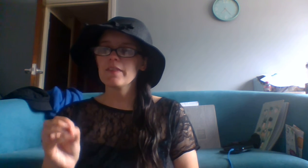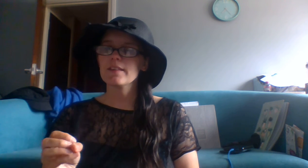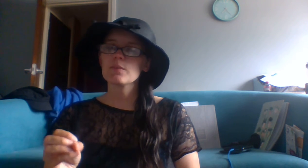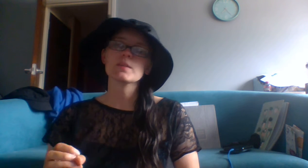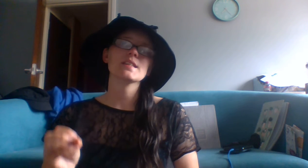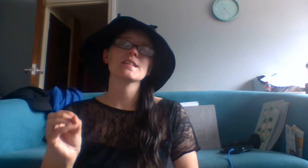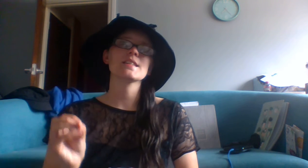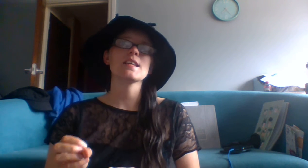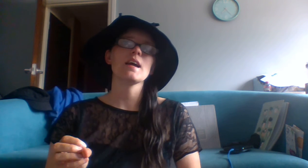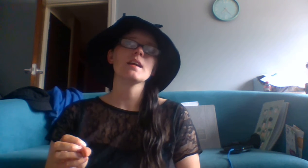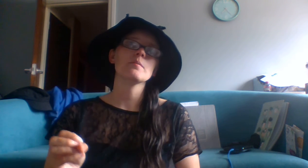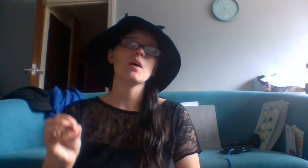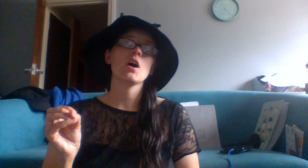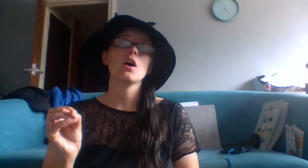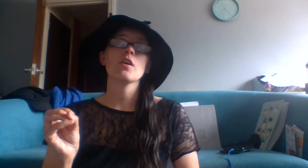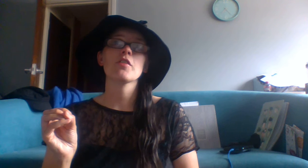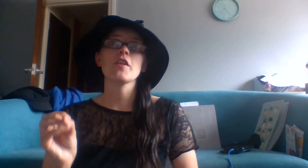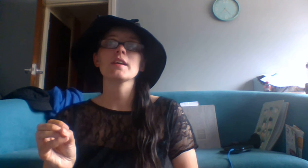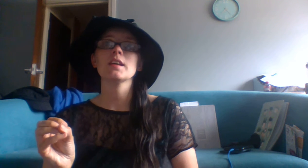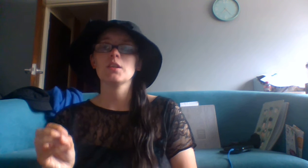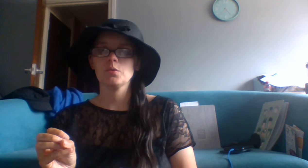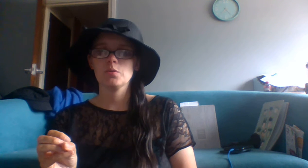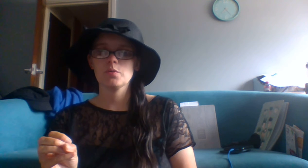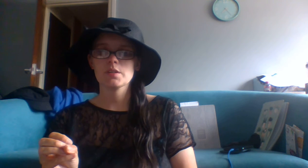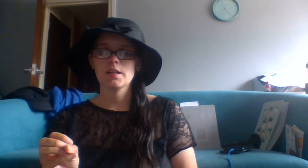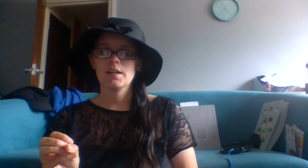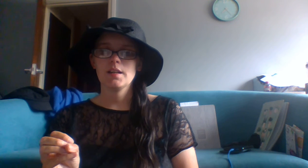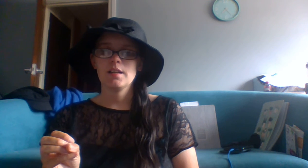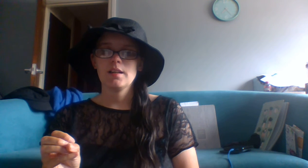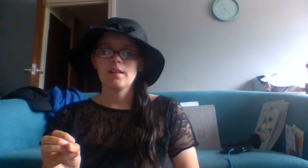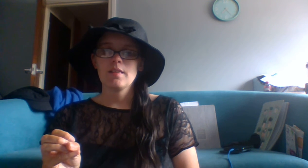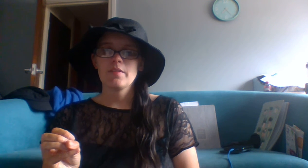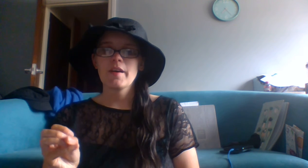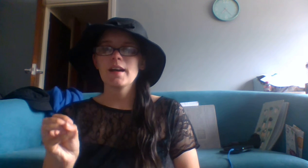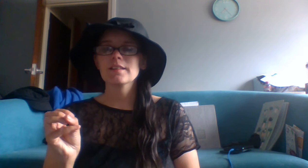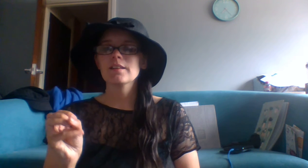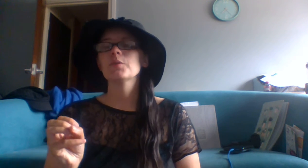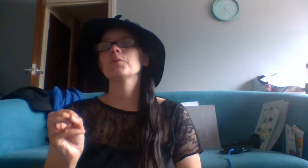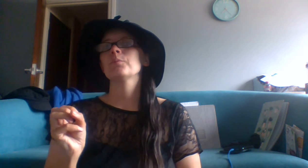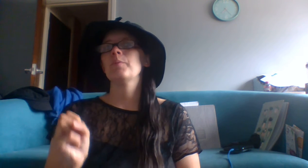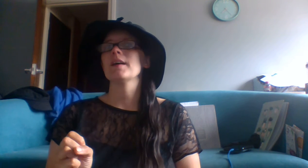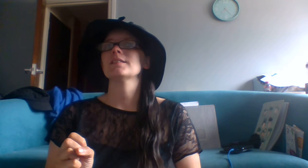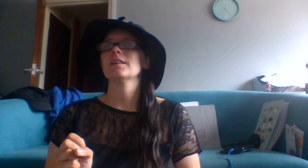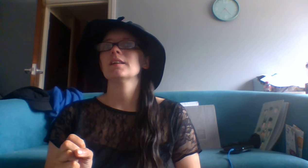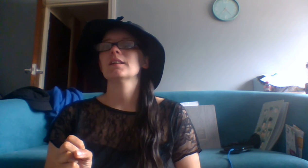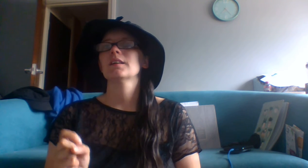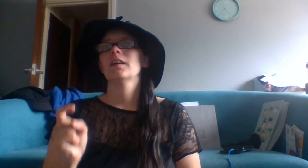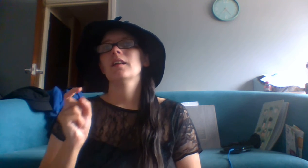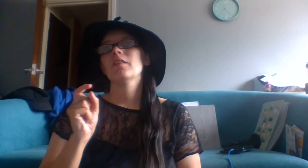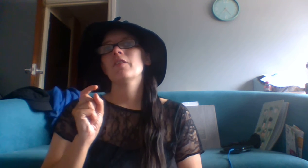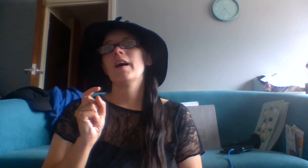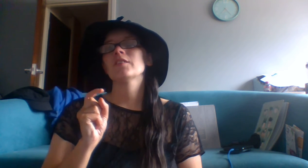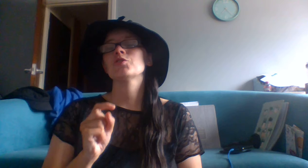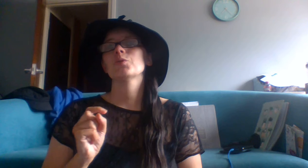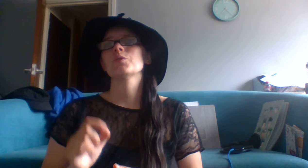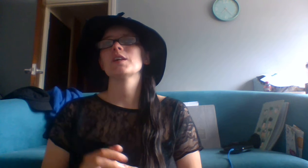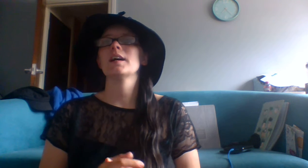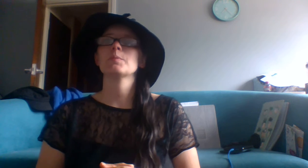this was the same thuggy cord that had killed Bessie that George had